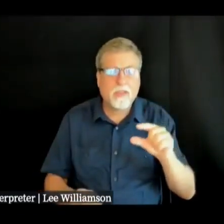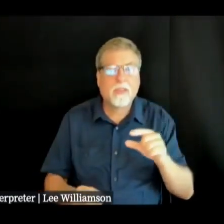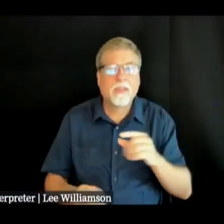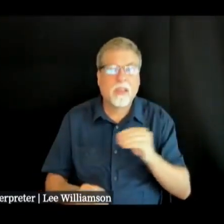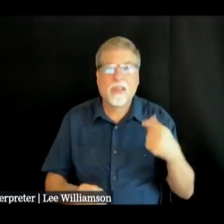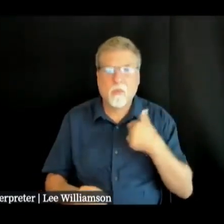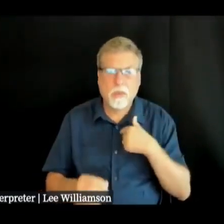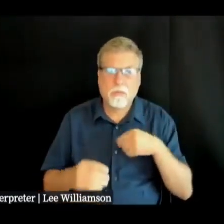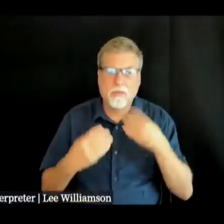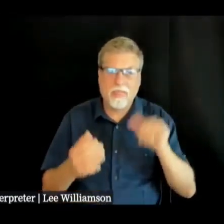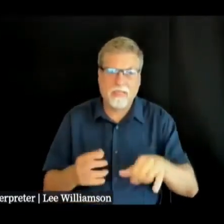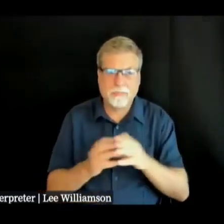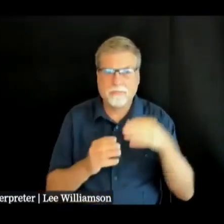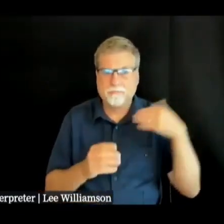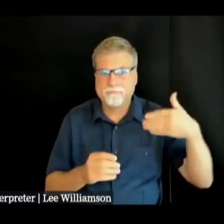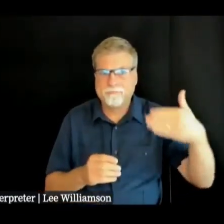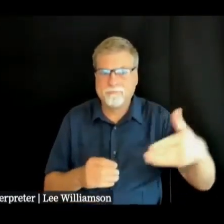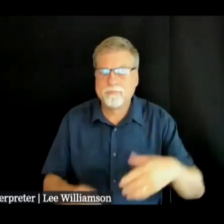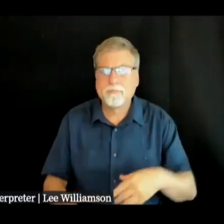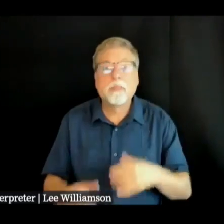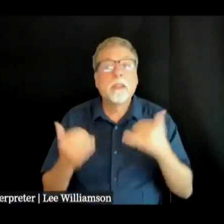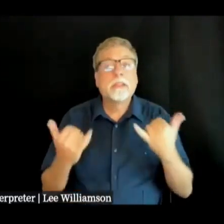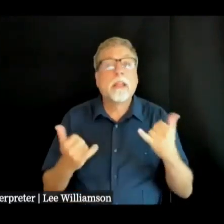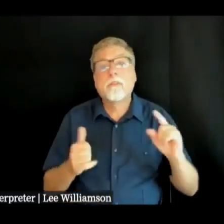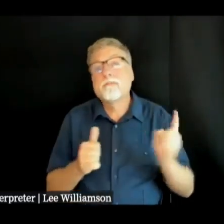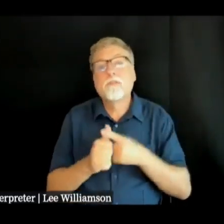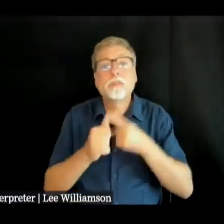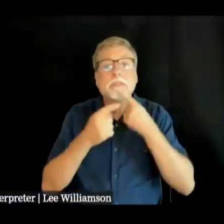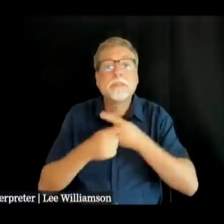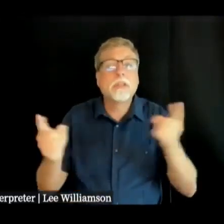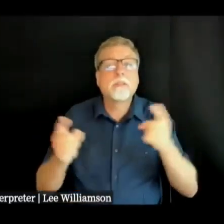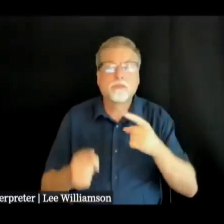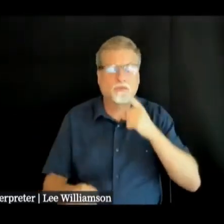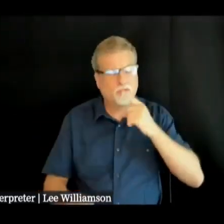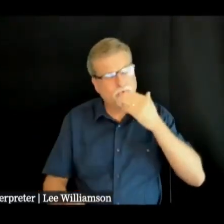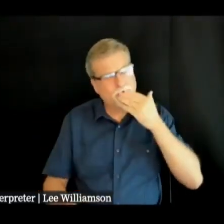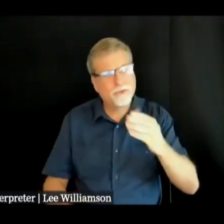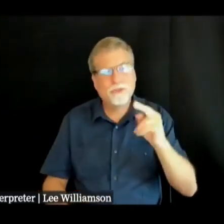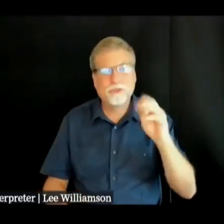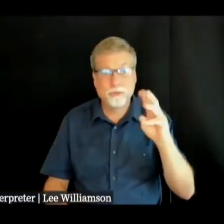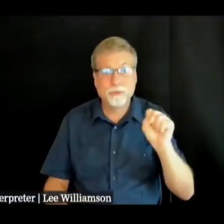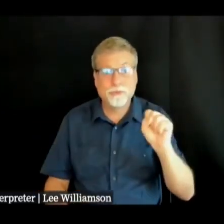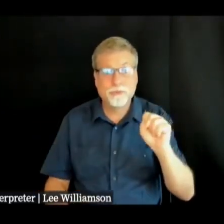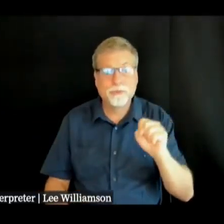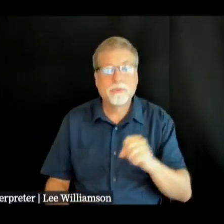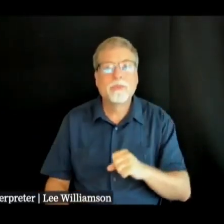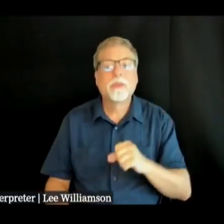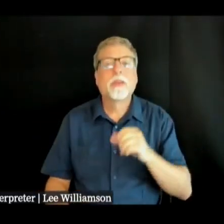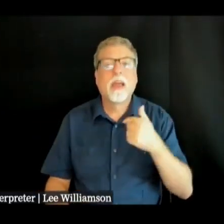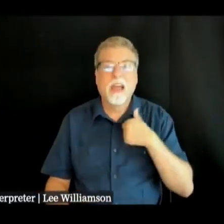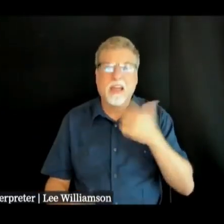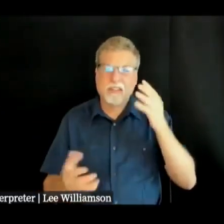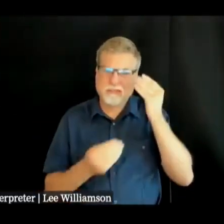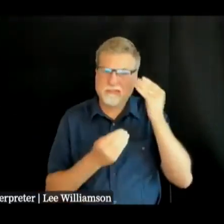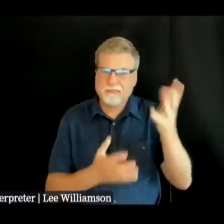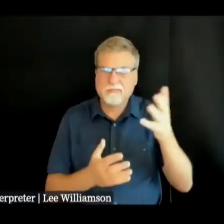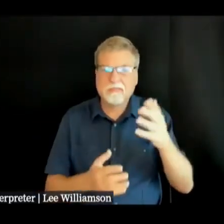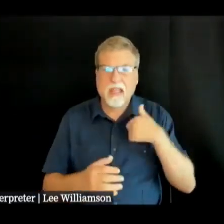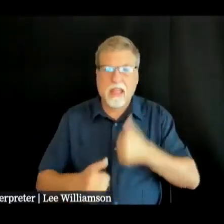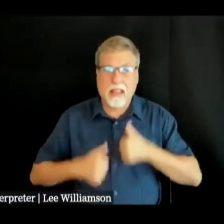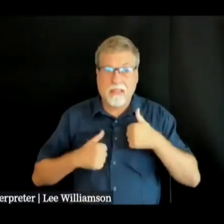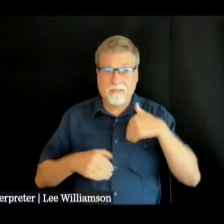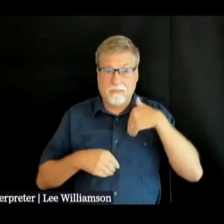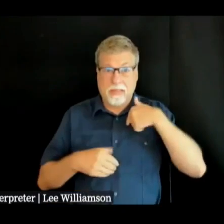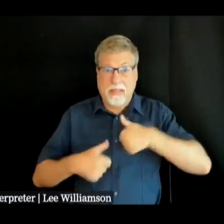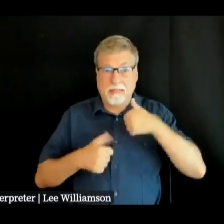uh we want to start off today's community briefing with some really really good news i've shared previously i live in the swananoa black